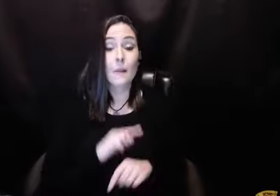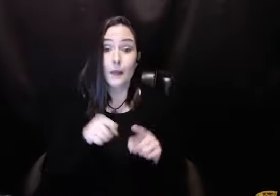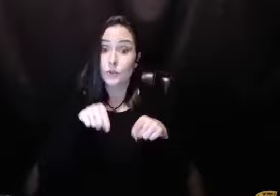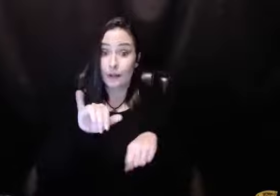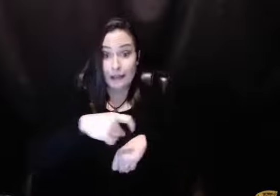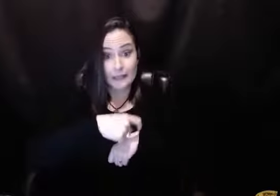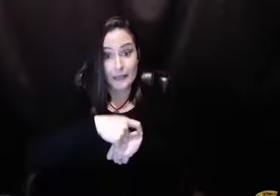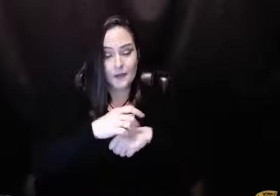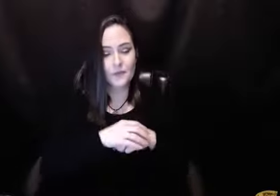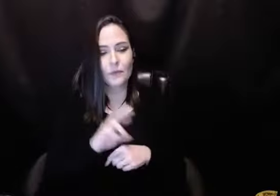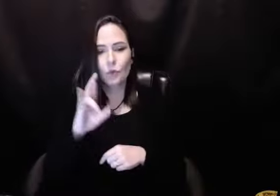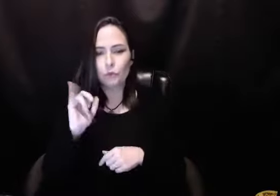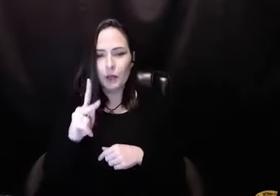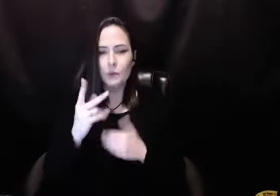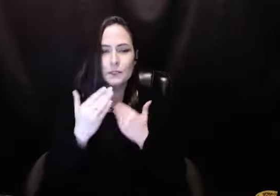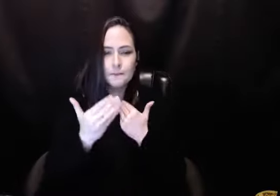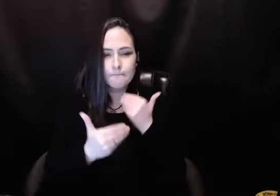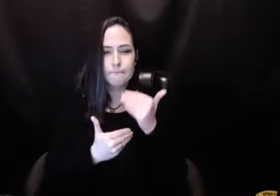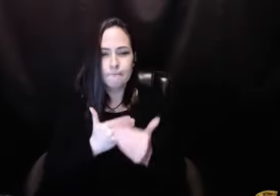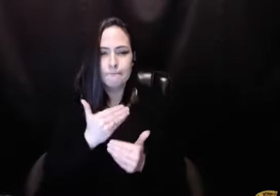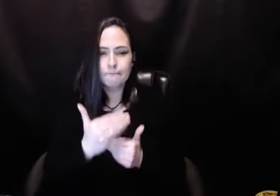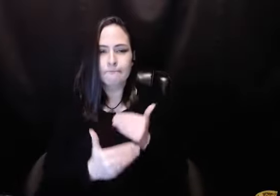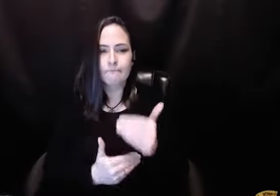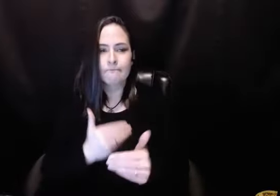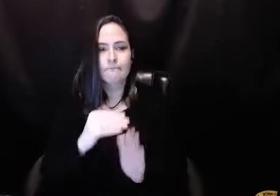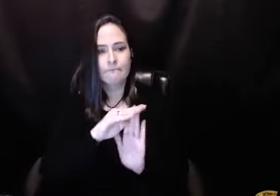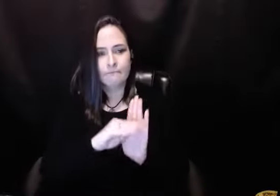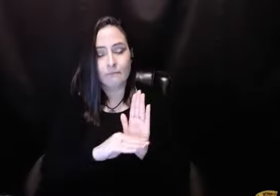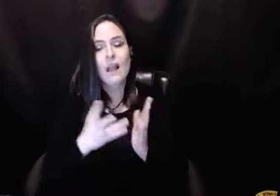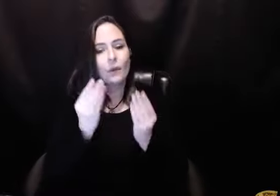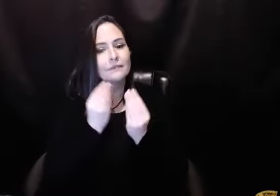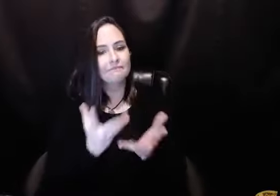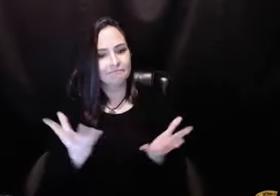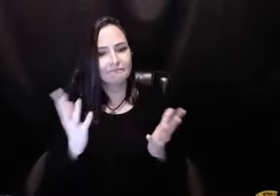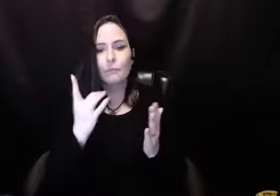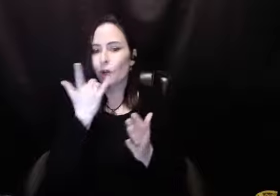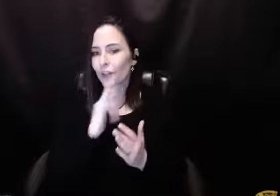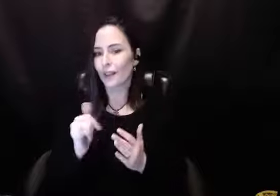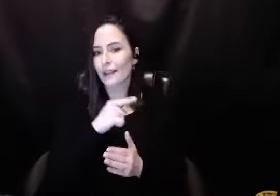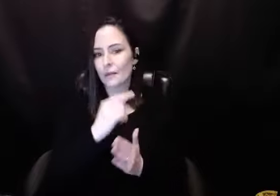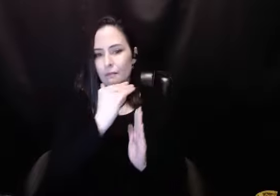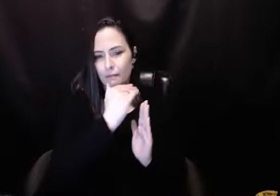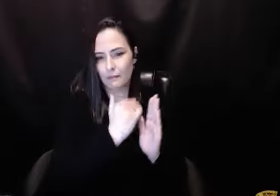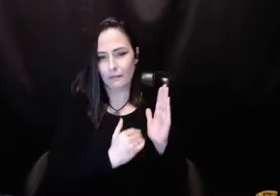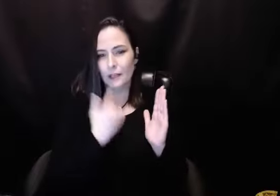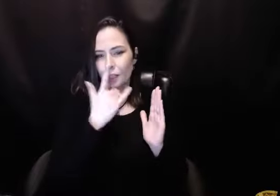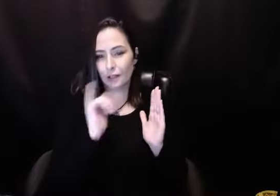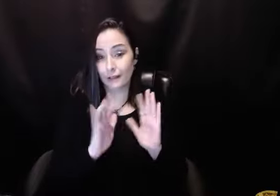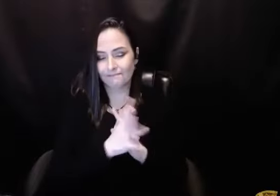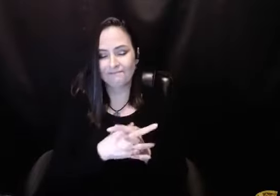But during that period of time, as Rick was working the steps, I do want to share with you how